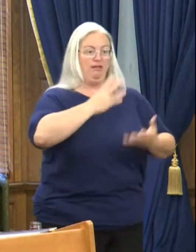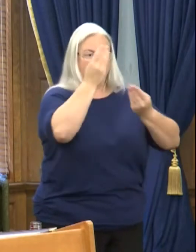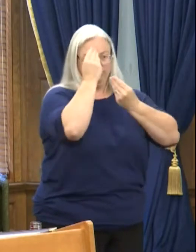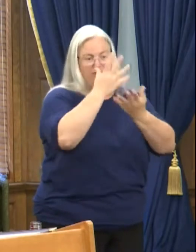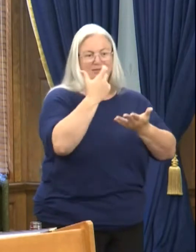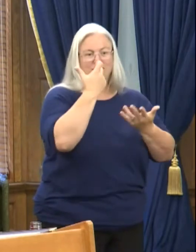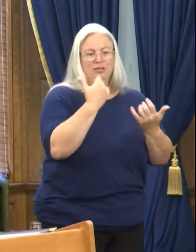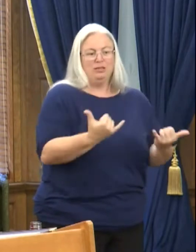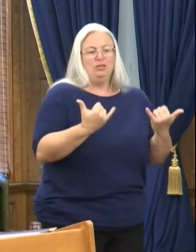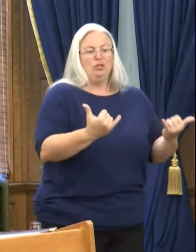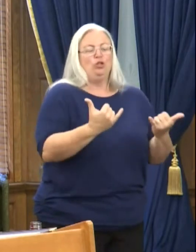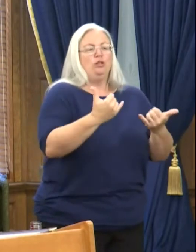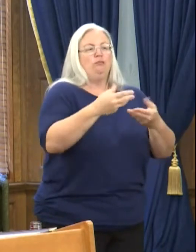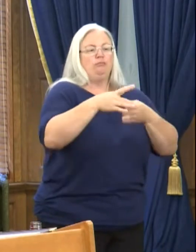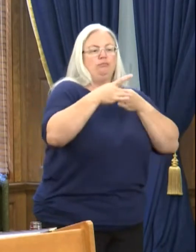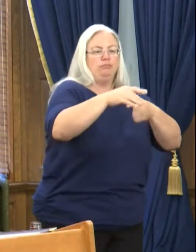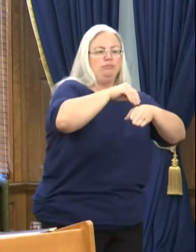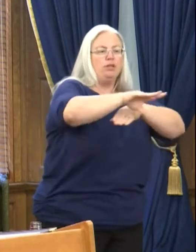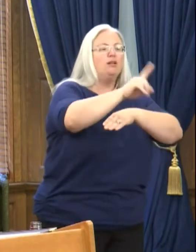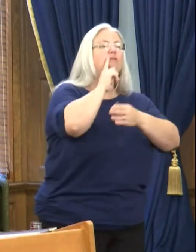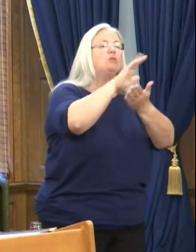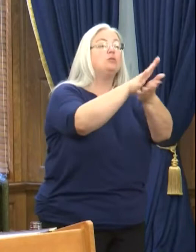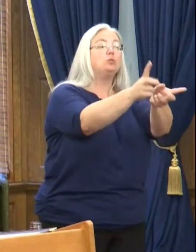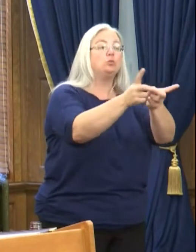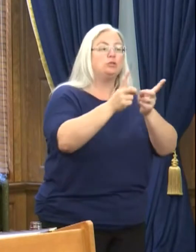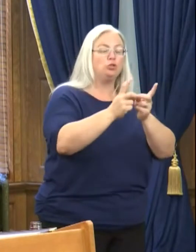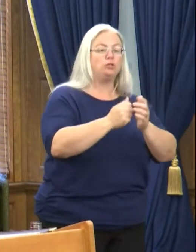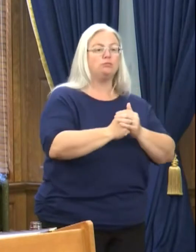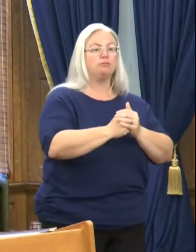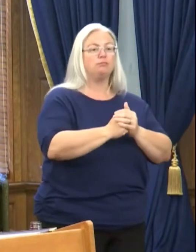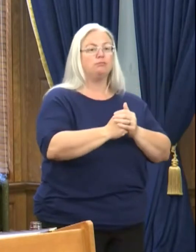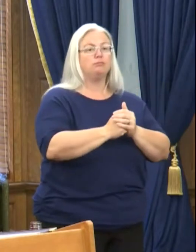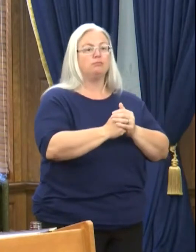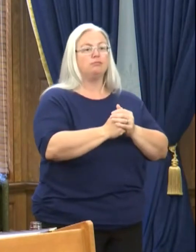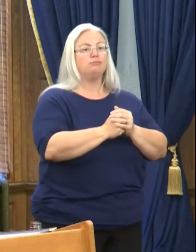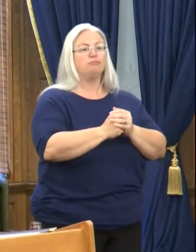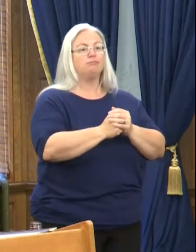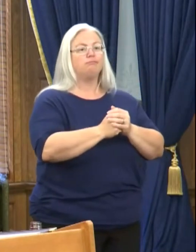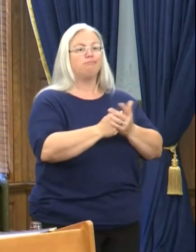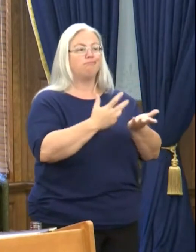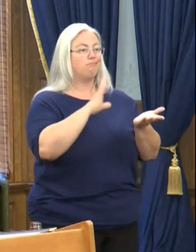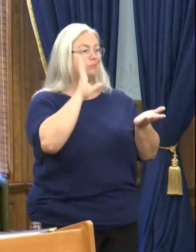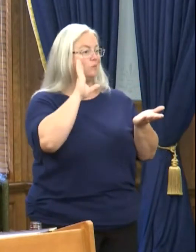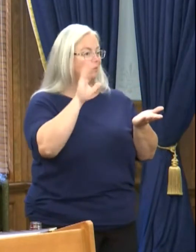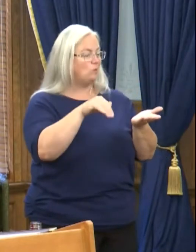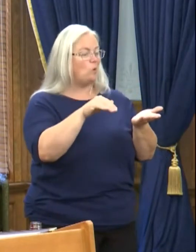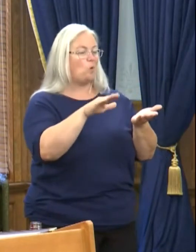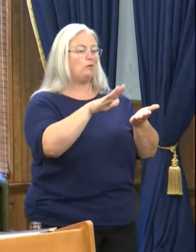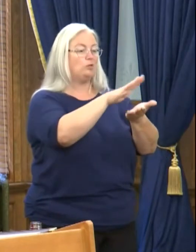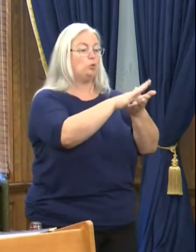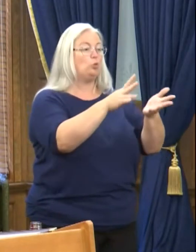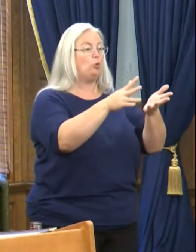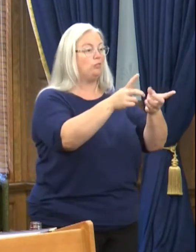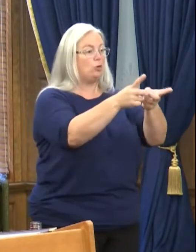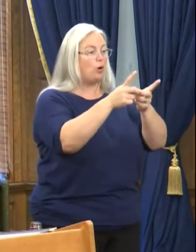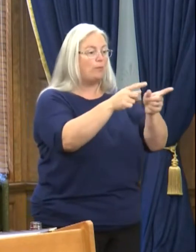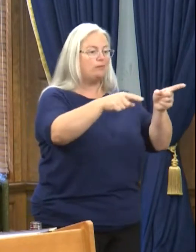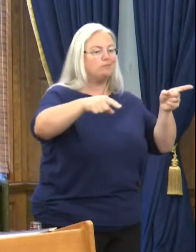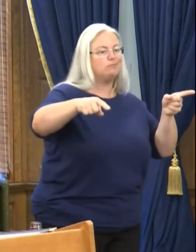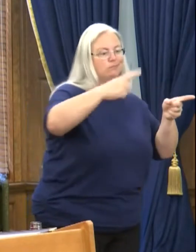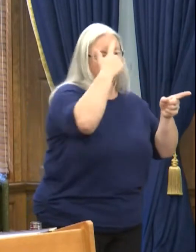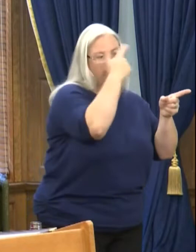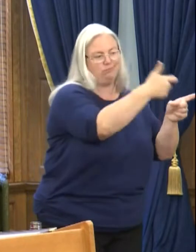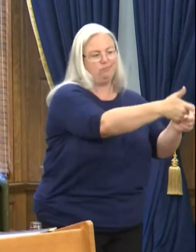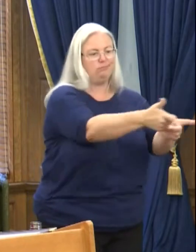guidance for our school districts. As you know, school health decisions fall under the purview of the state and local